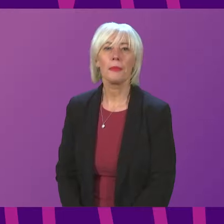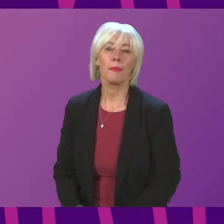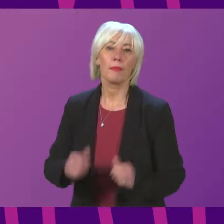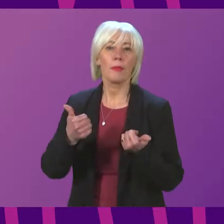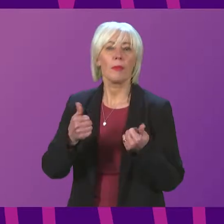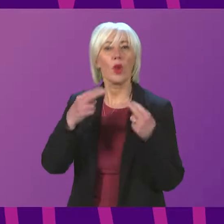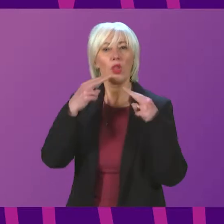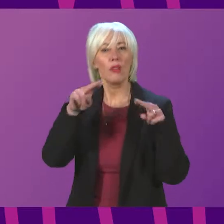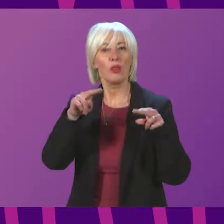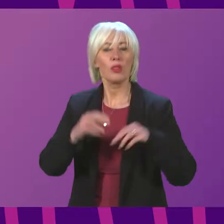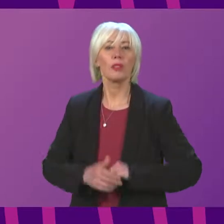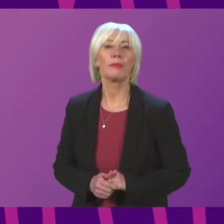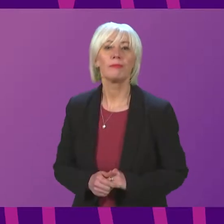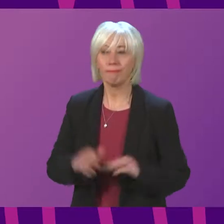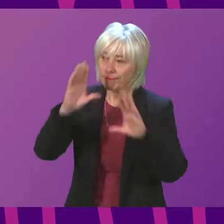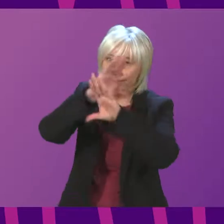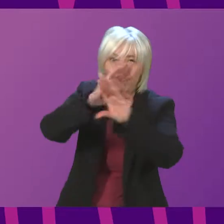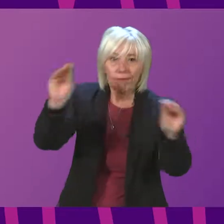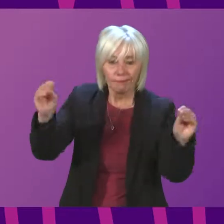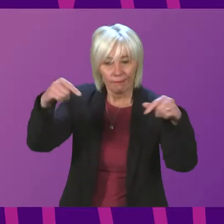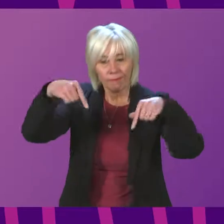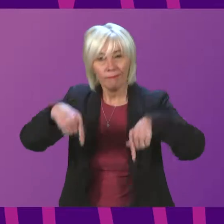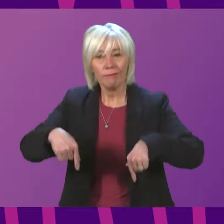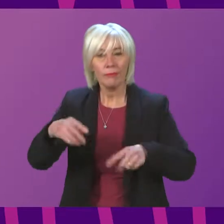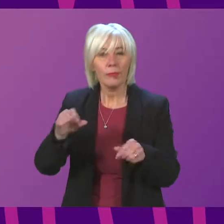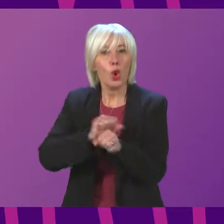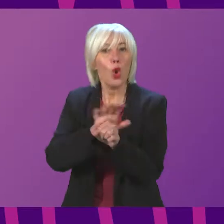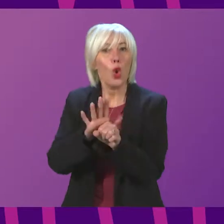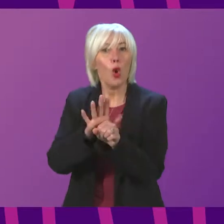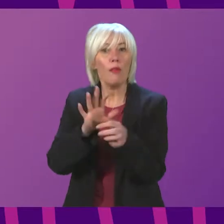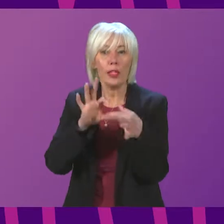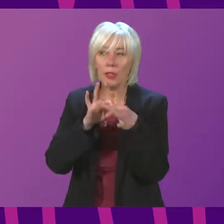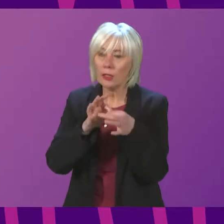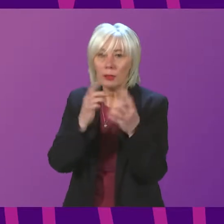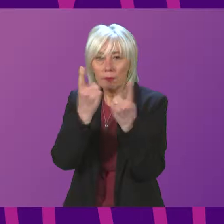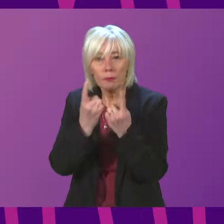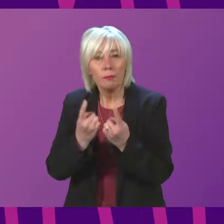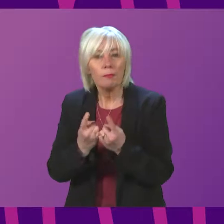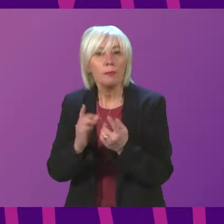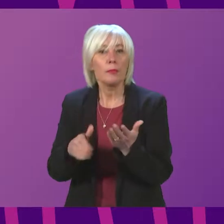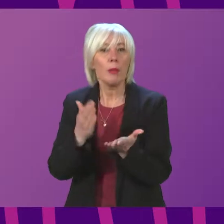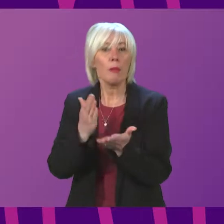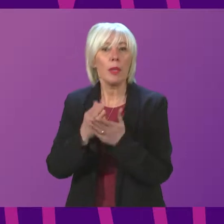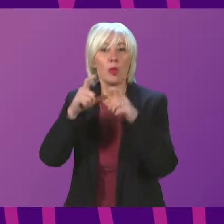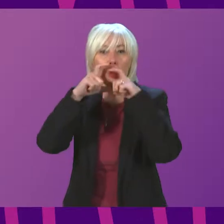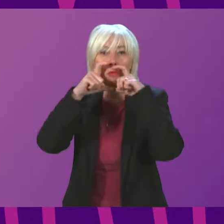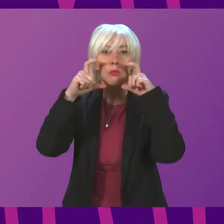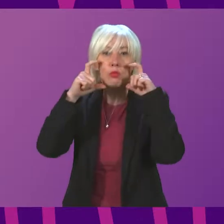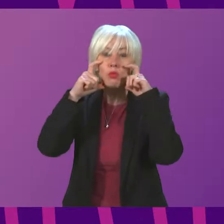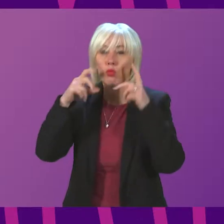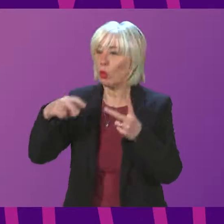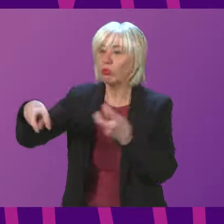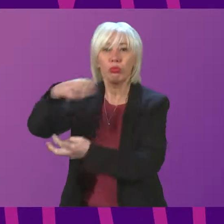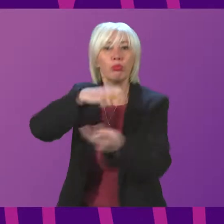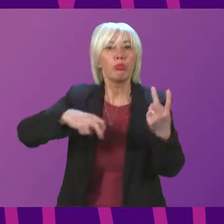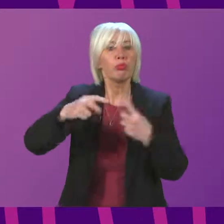Good afternoon. Can I remind members of the Covid-related measures that are in place and that face coverings should be worn when moving